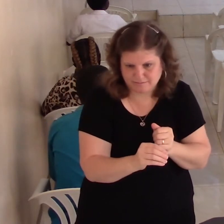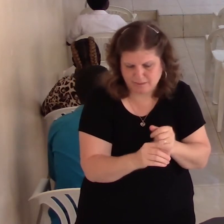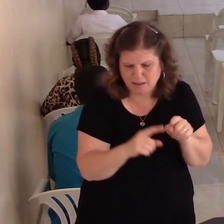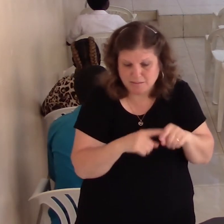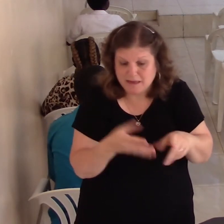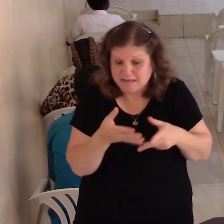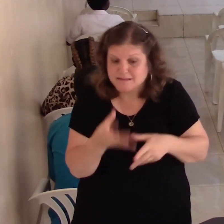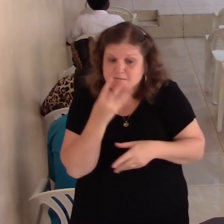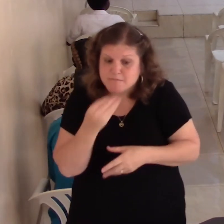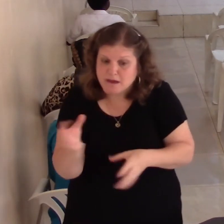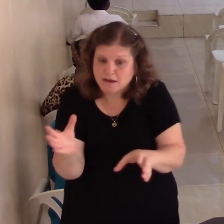I go.